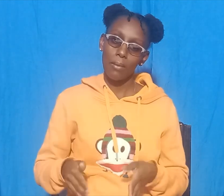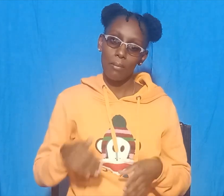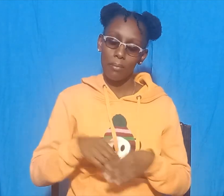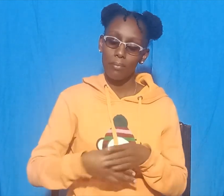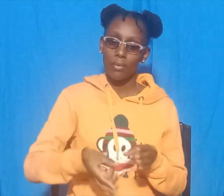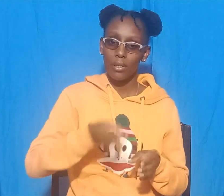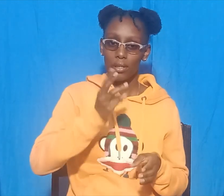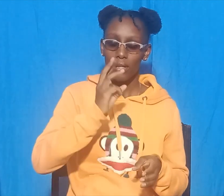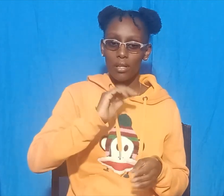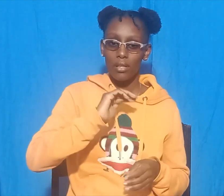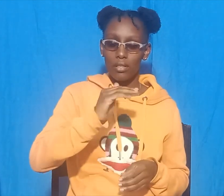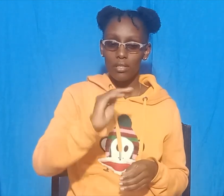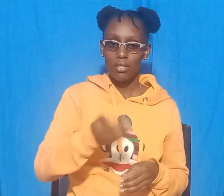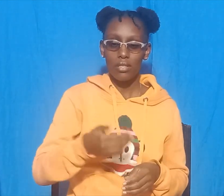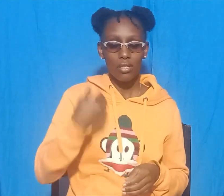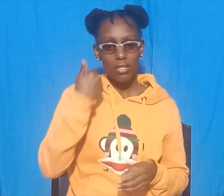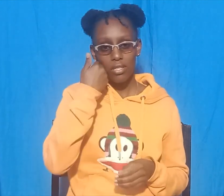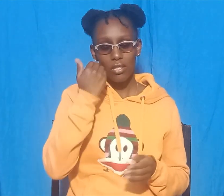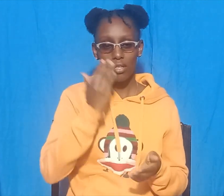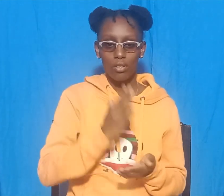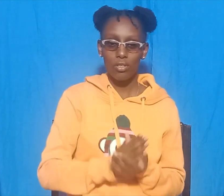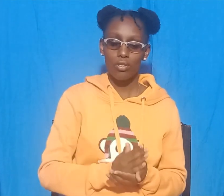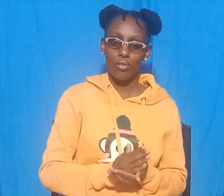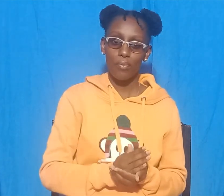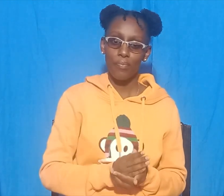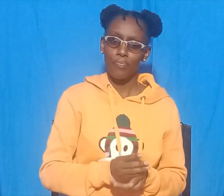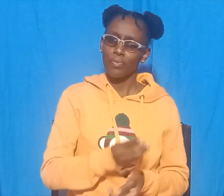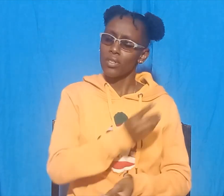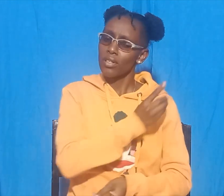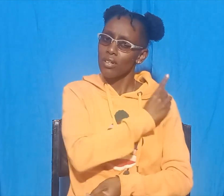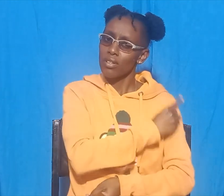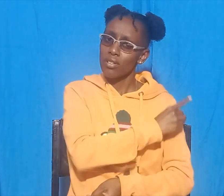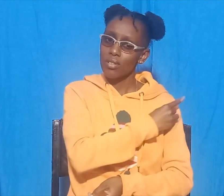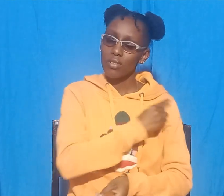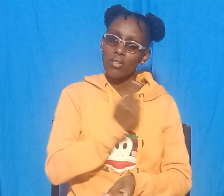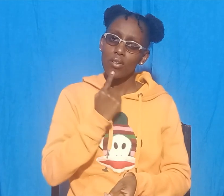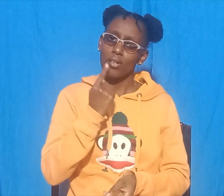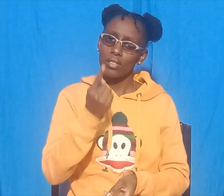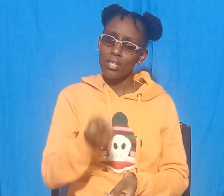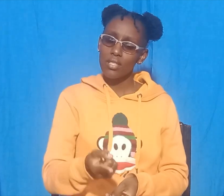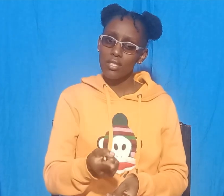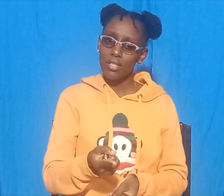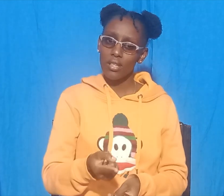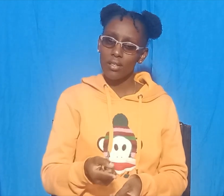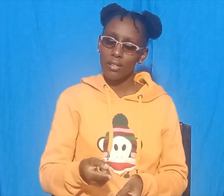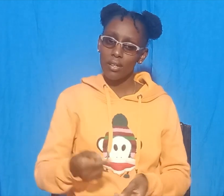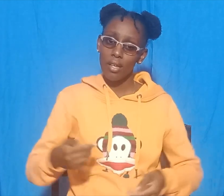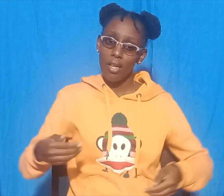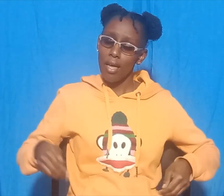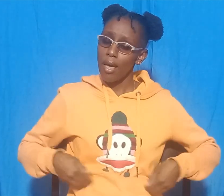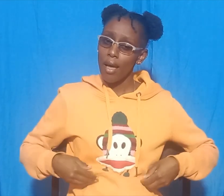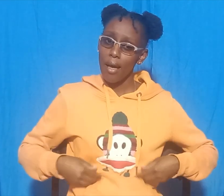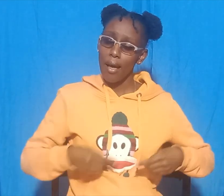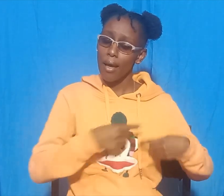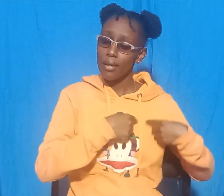is very ill. Our doctor said to him, You must eat a monkey's heart.